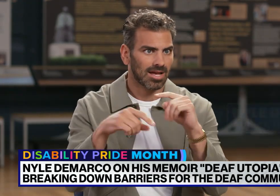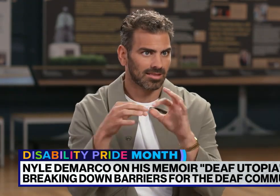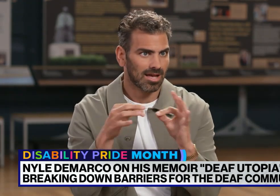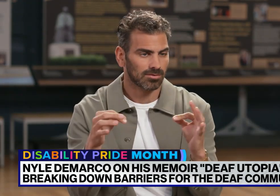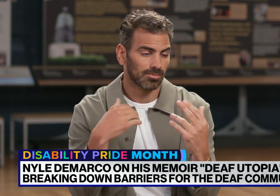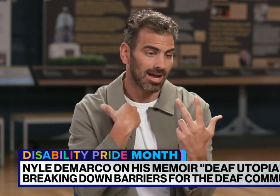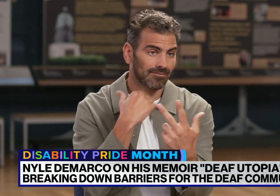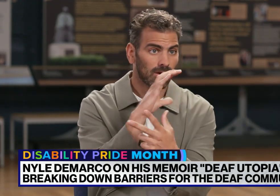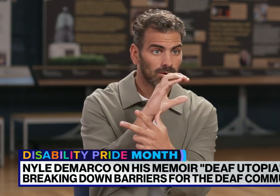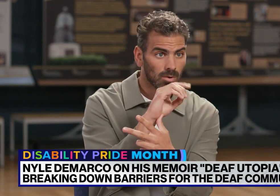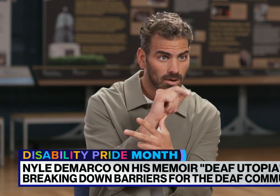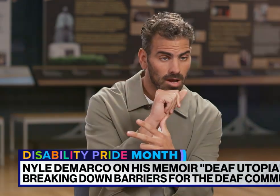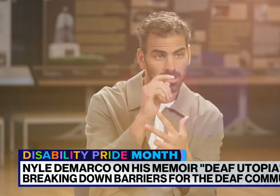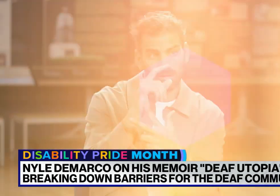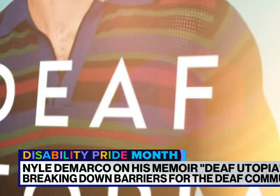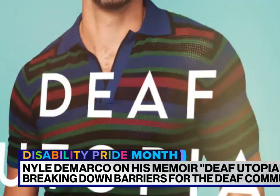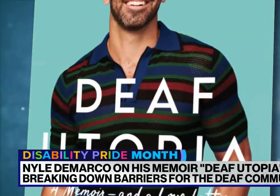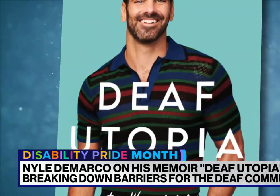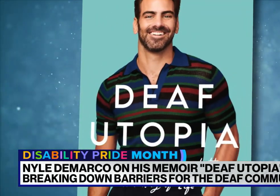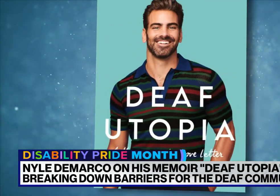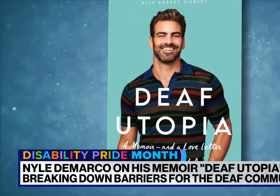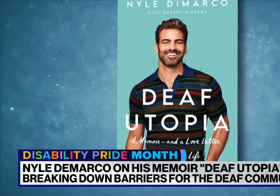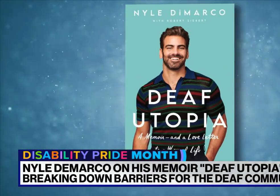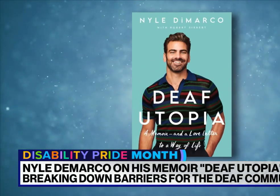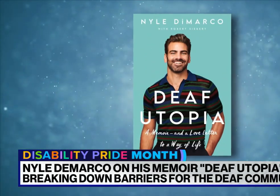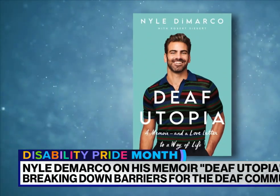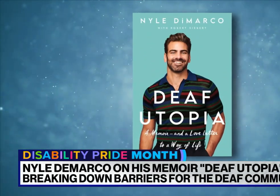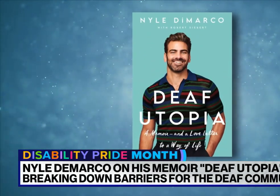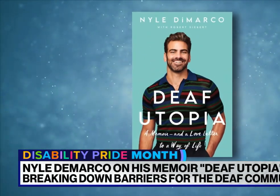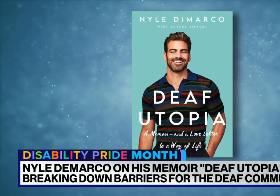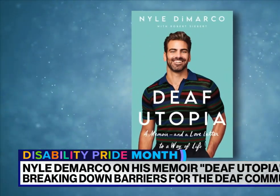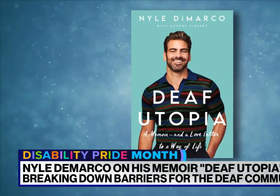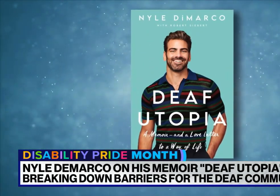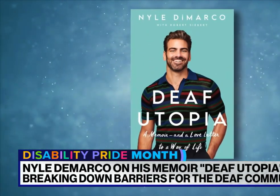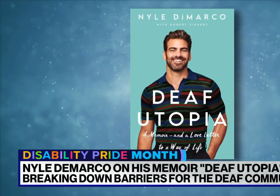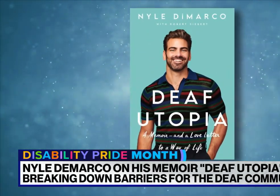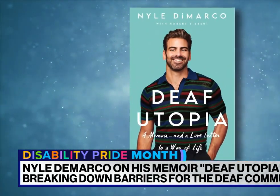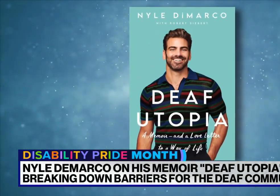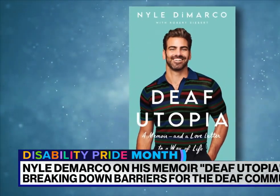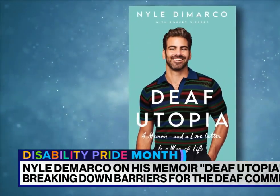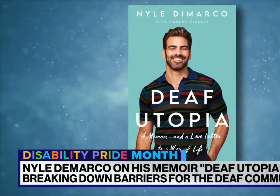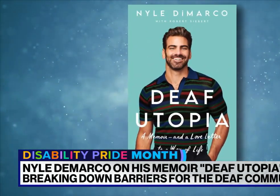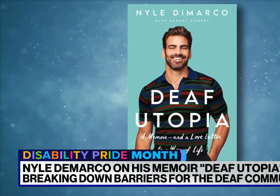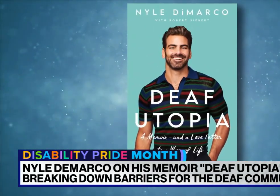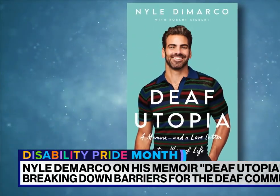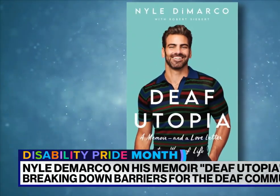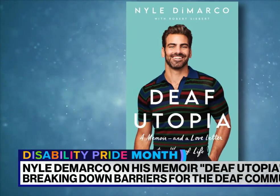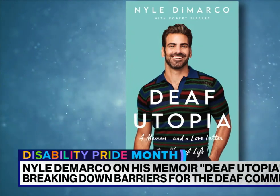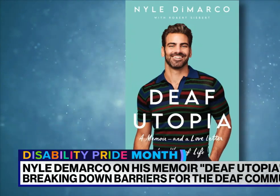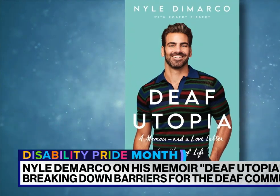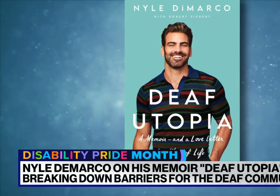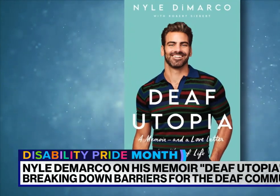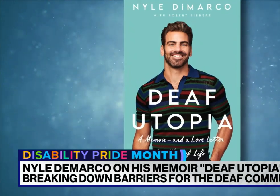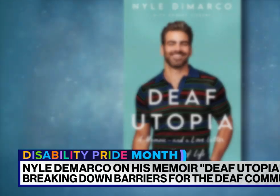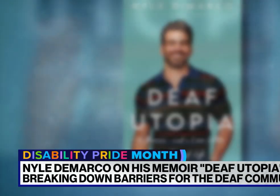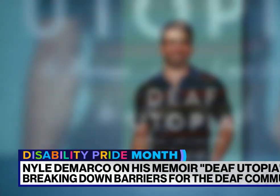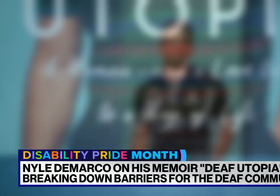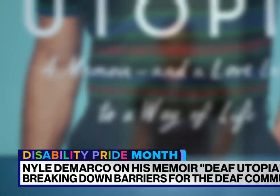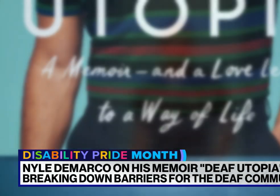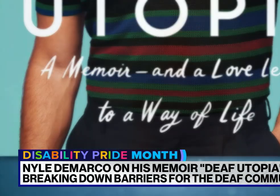represented in five different categories. And now, a new book, revealing his roots in representing Deaf culture, his love